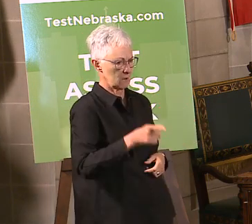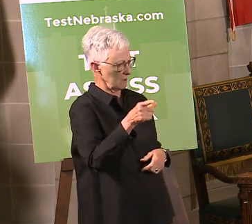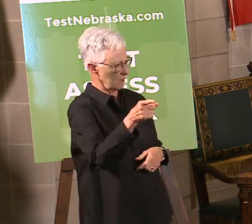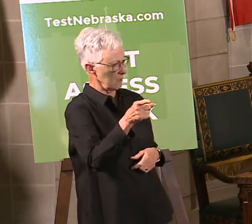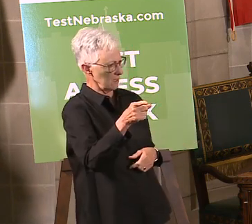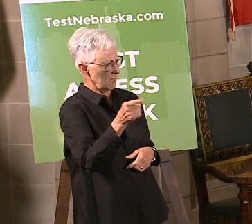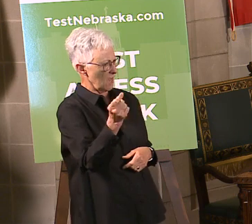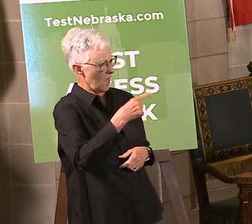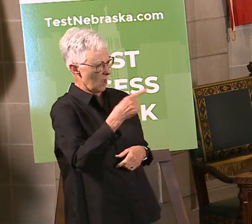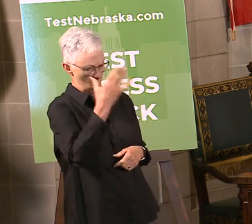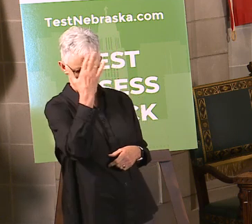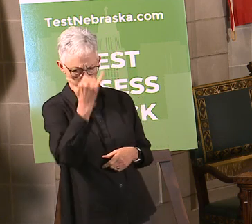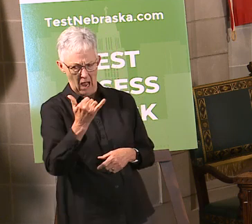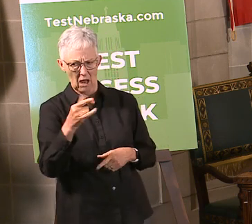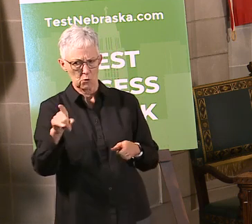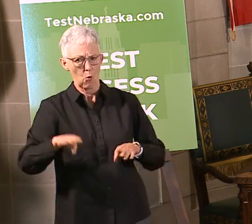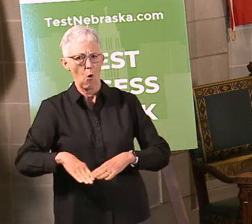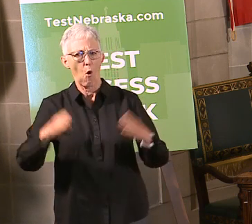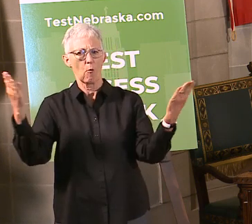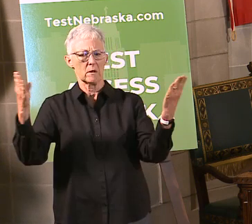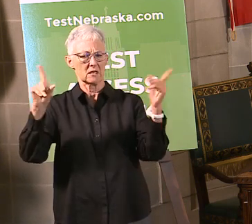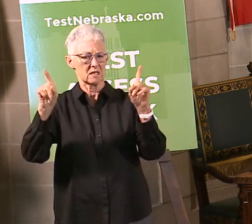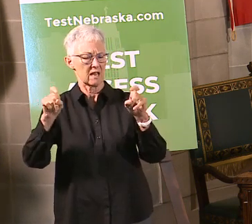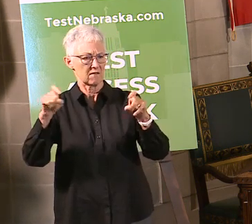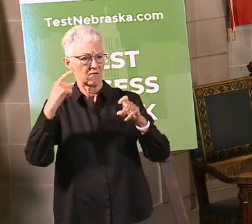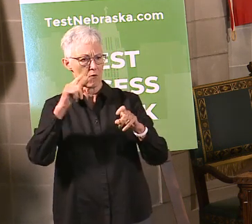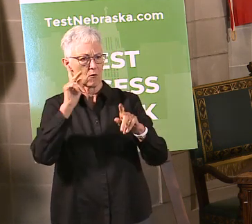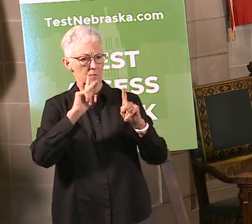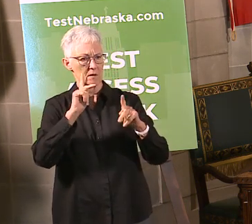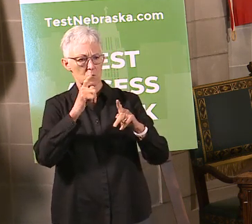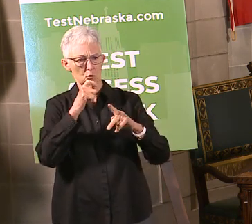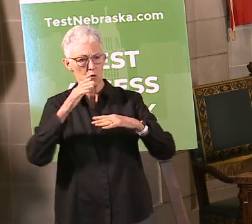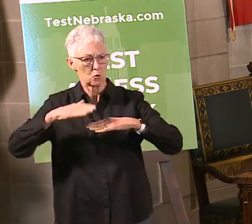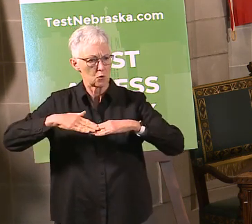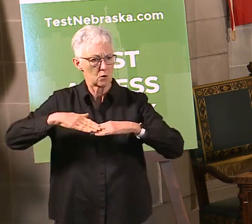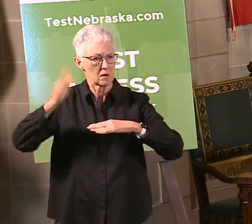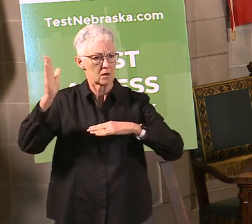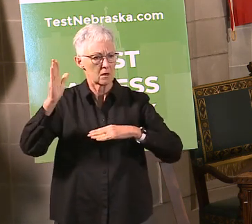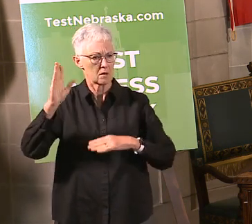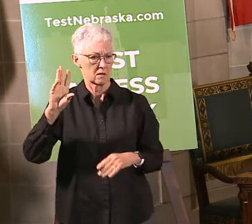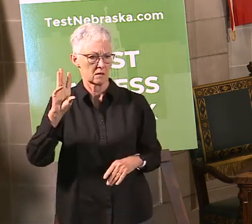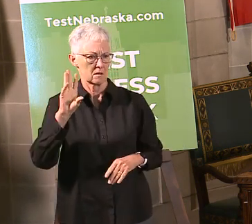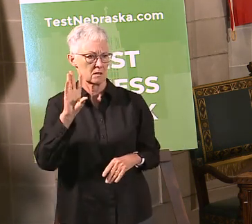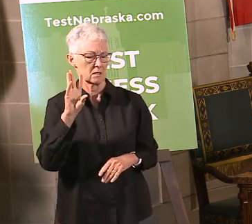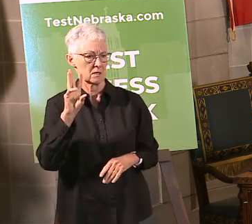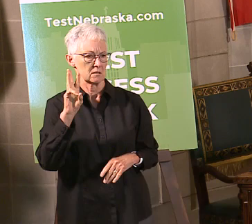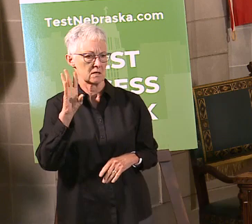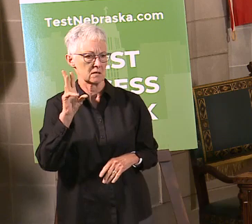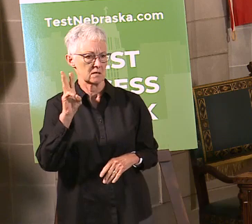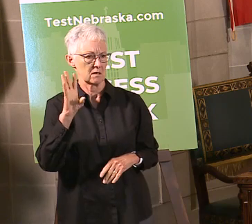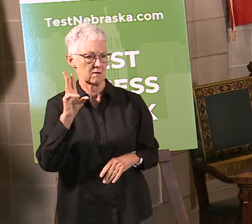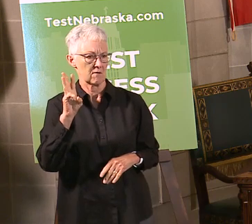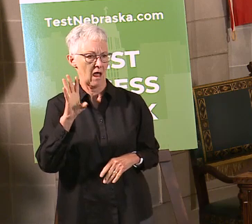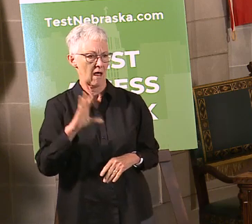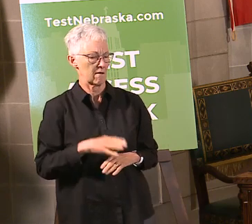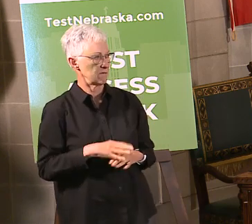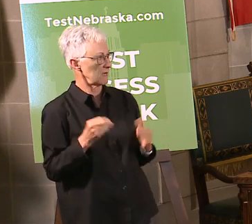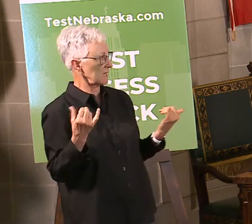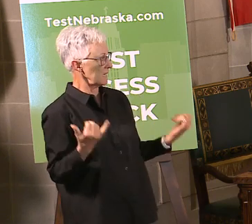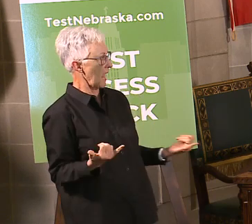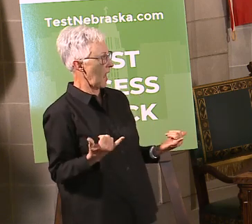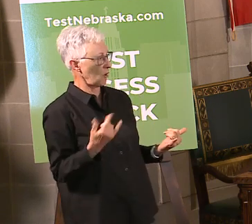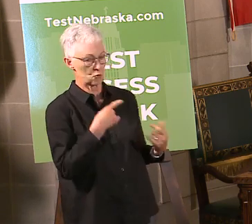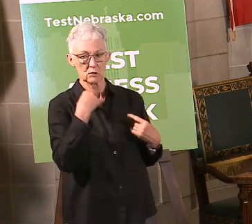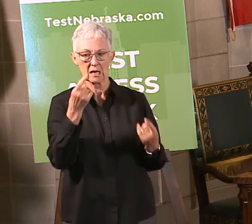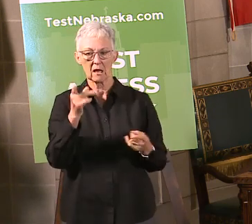And I also noticed on the website, now you're telling people the test will be back in 72 hours on 48. Has that been a